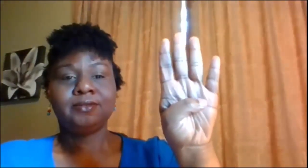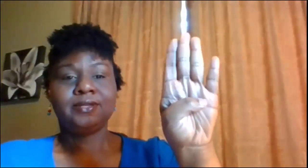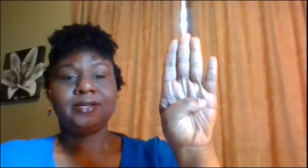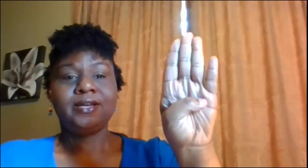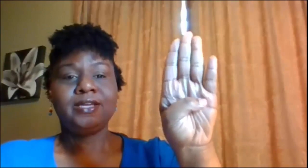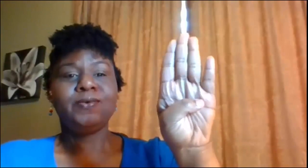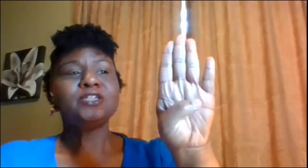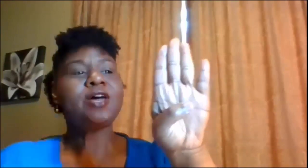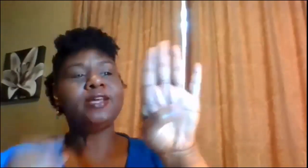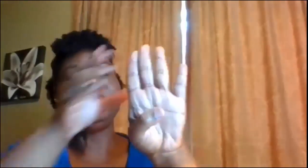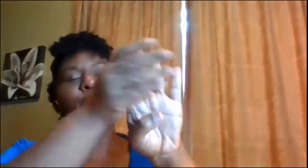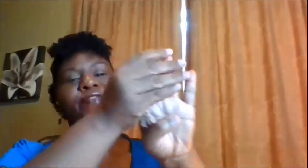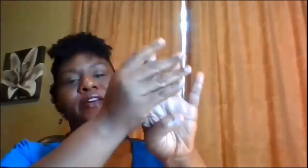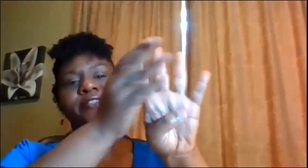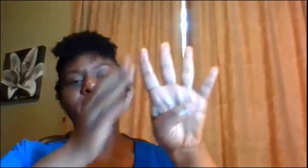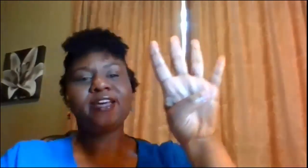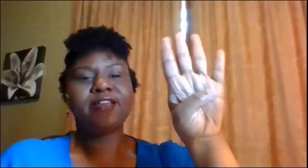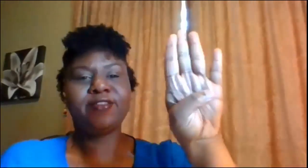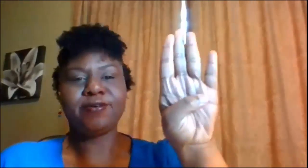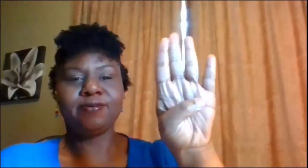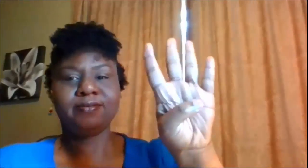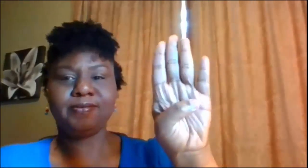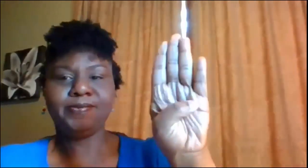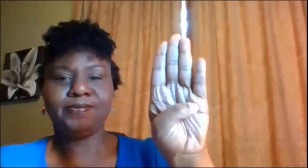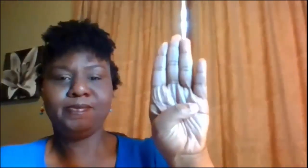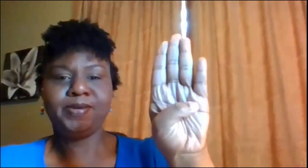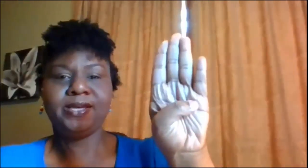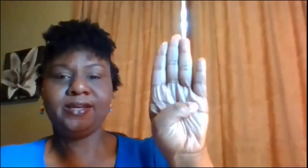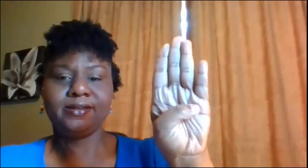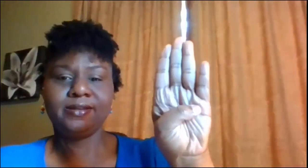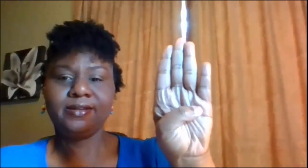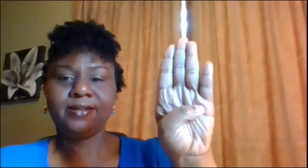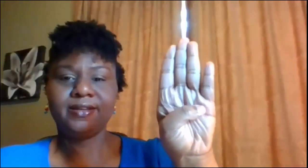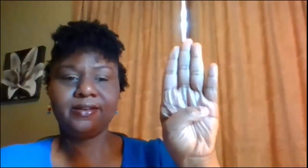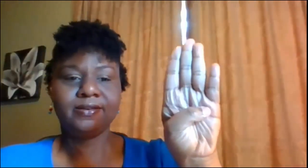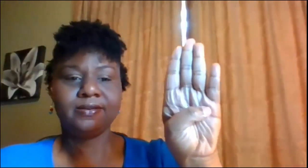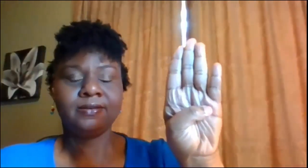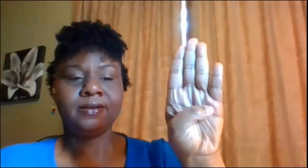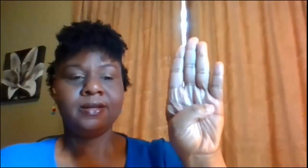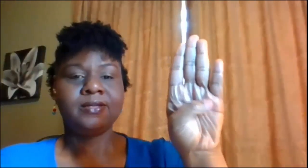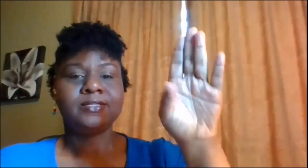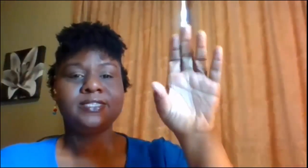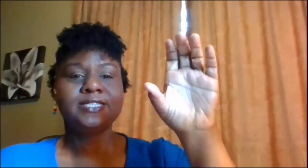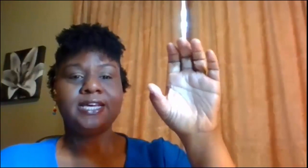good and you want to try to keep your fingers together B good C